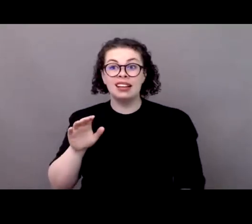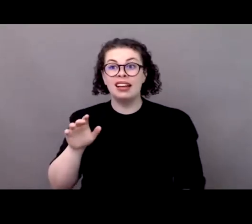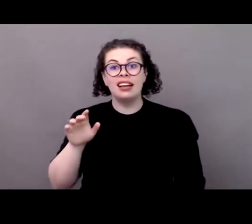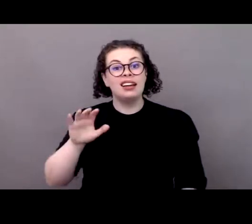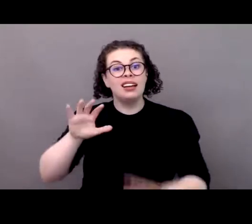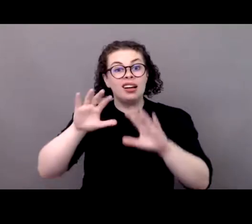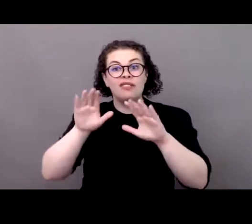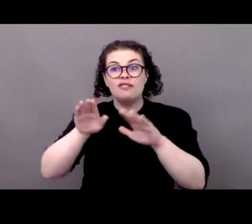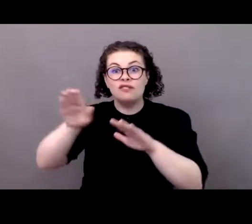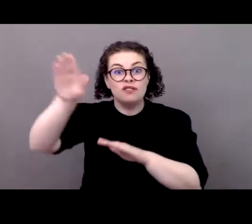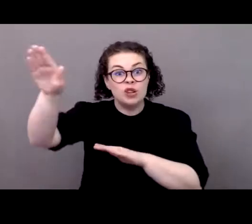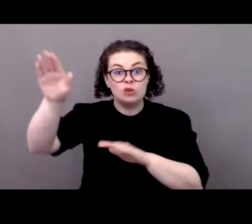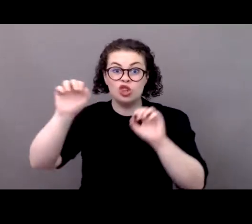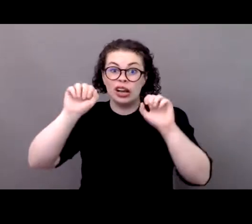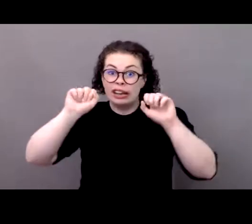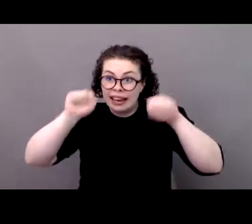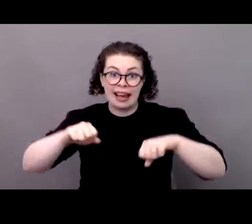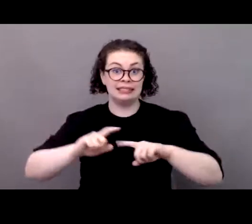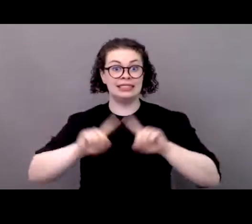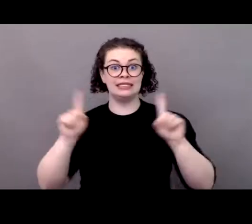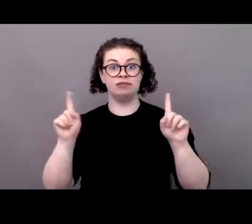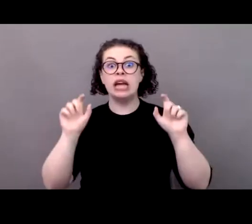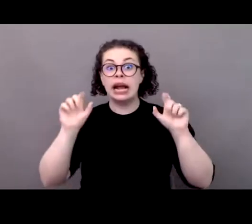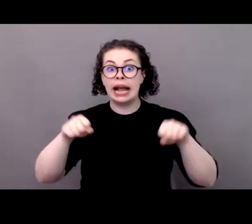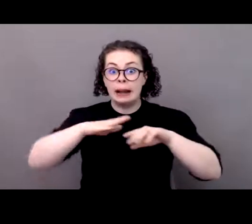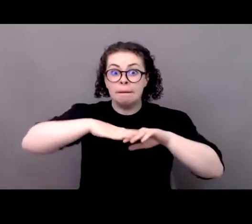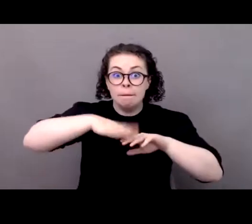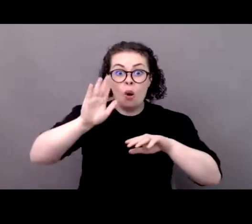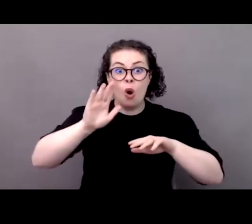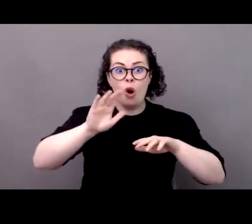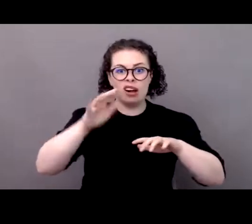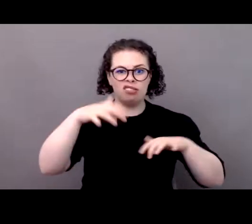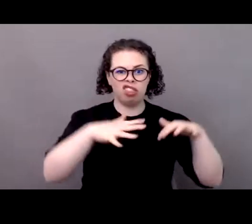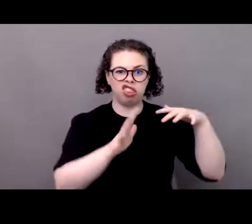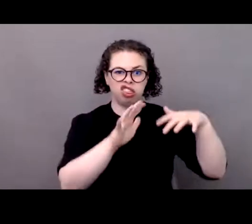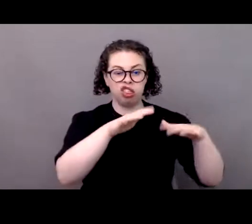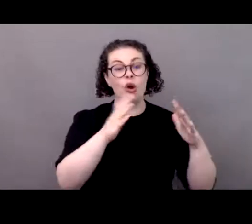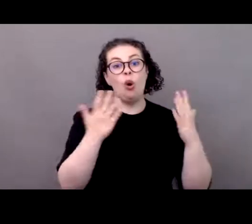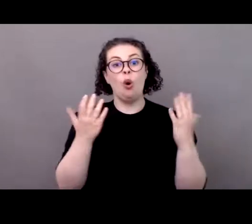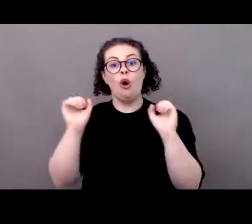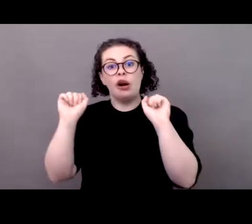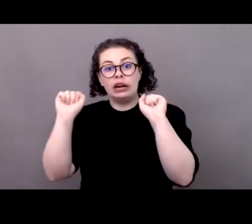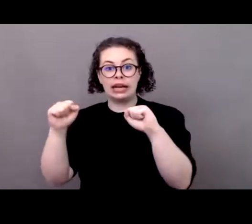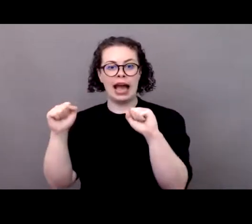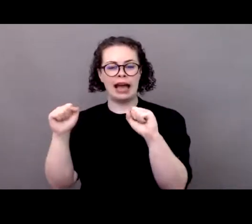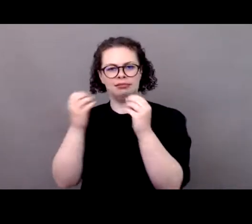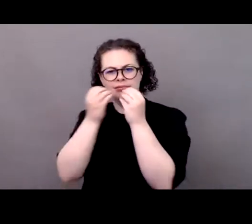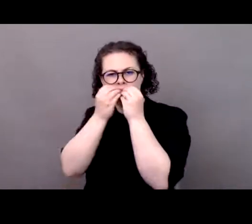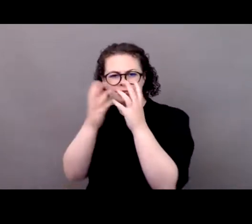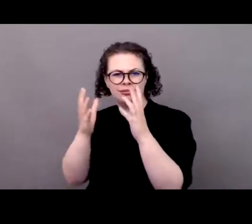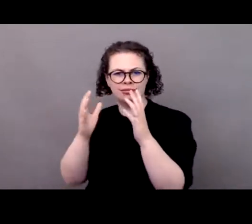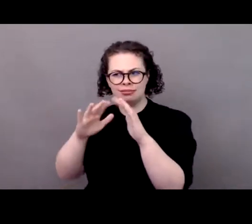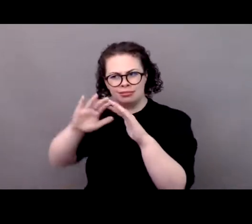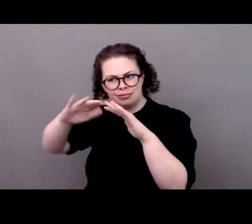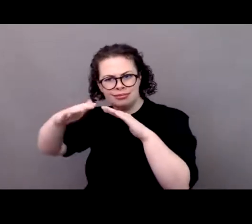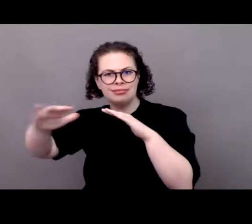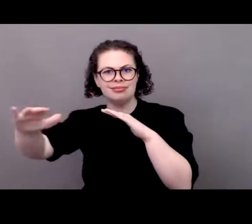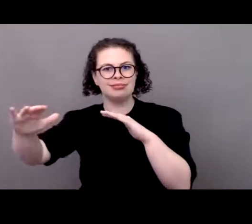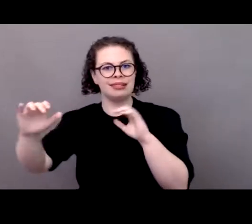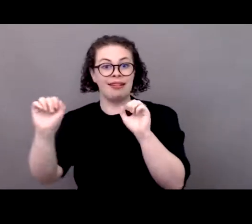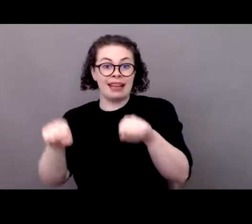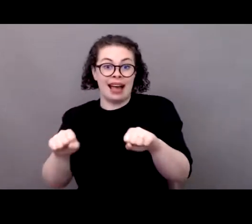is essential to act not now actually and stop the the accelerated pace at which our natural habitat is being